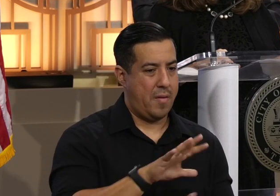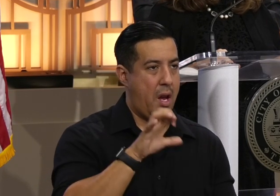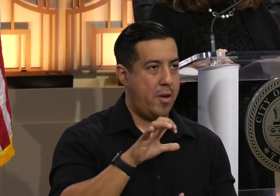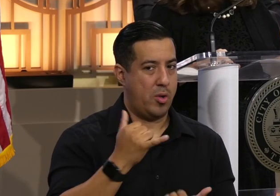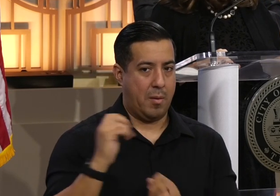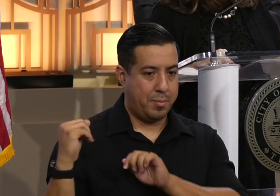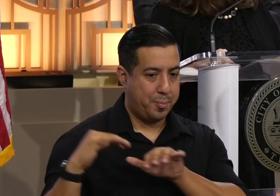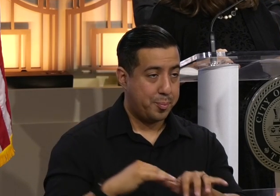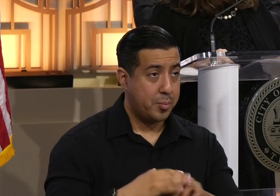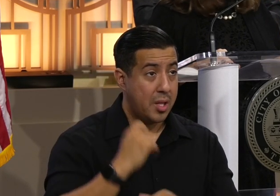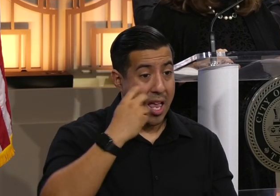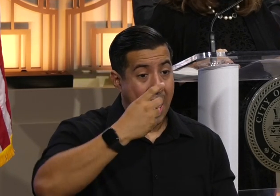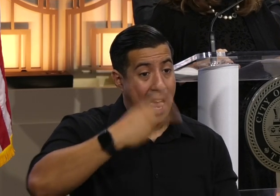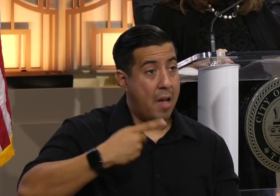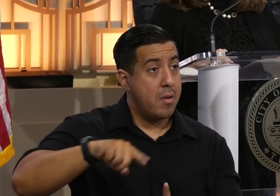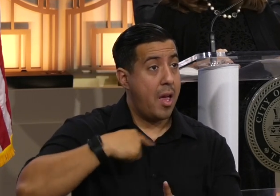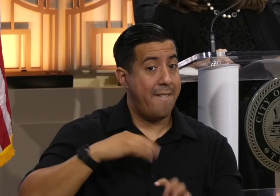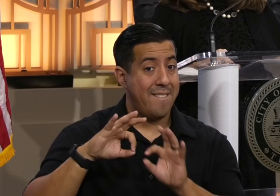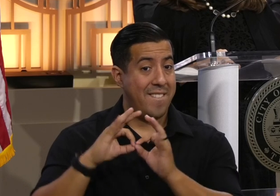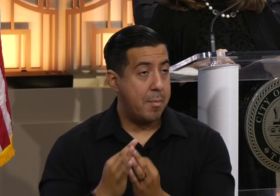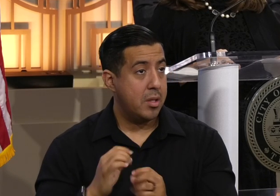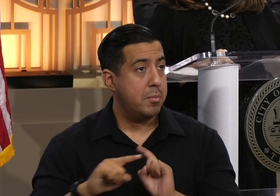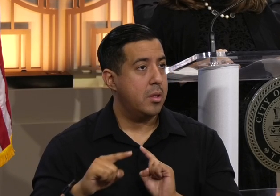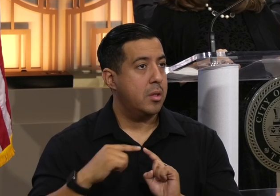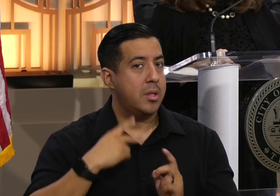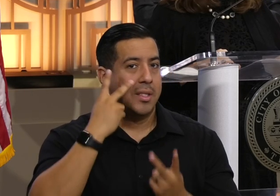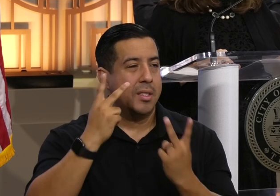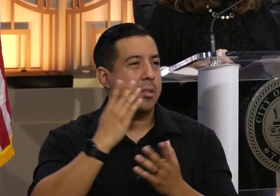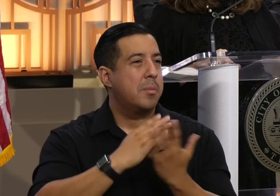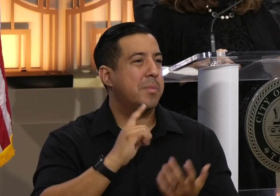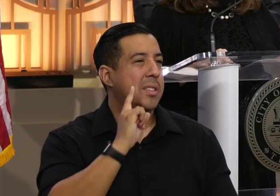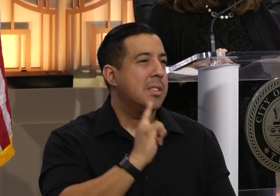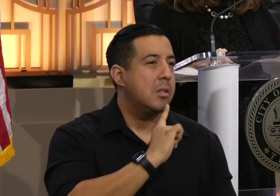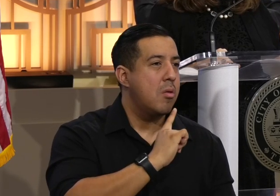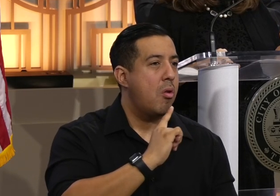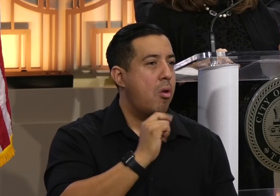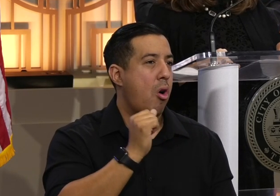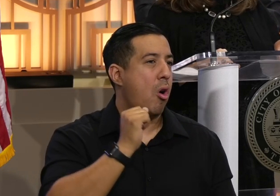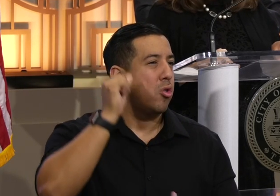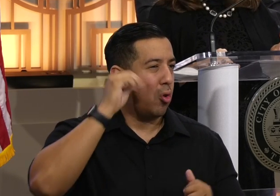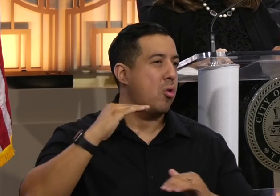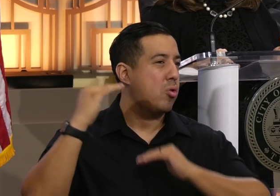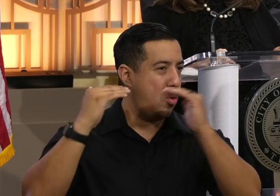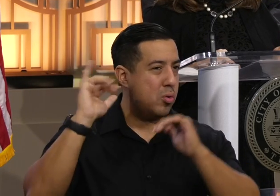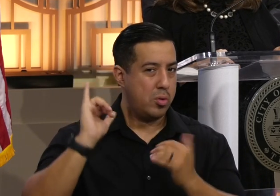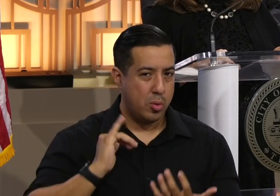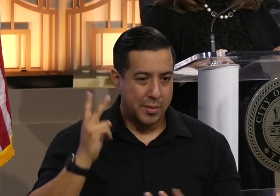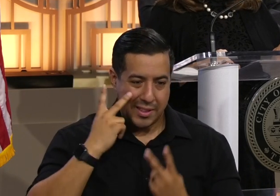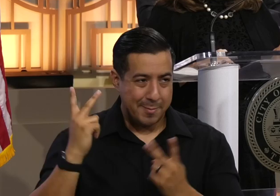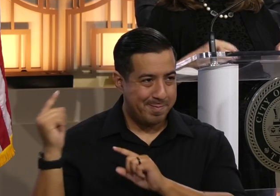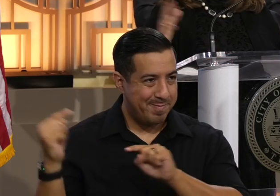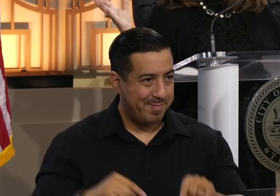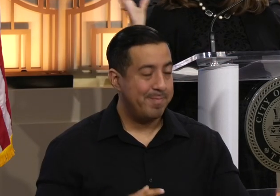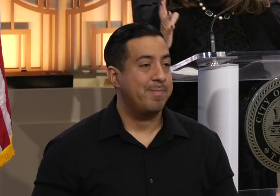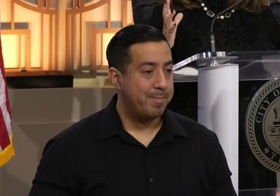So about half of those are families, but we're also getting a lot of single adults as well. Our history in refugee